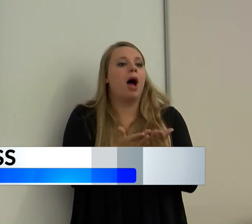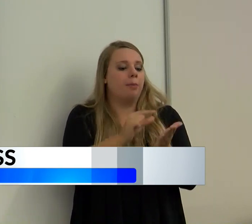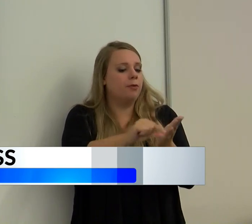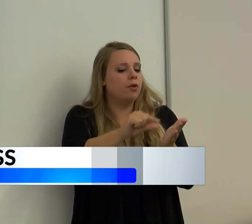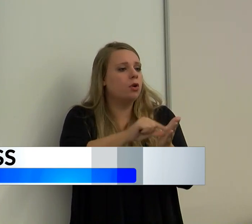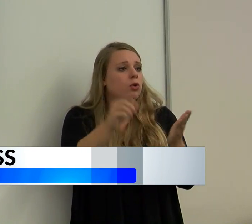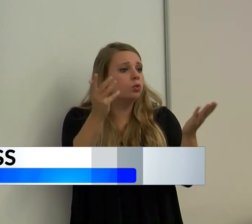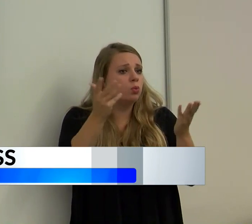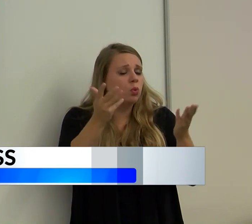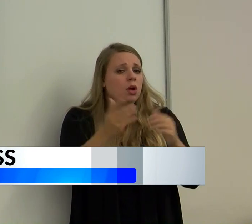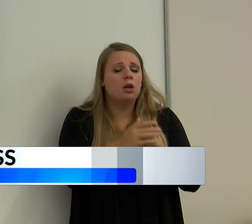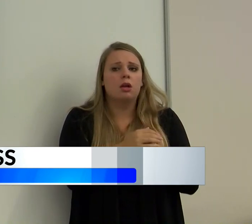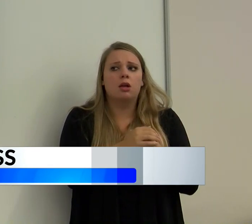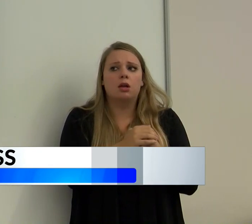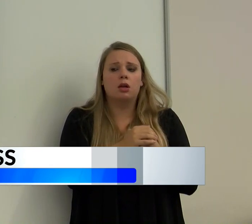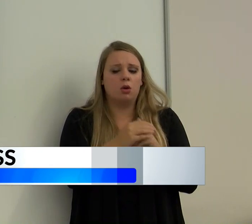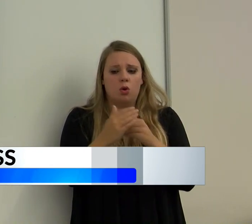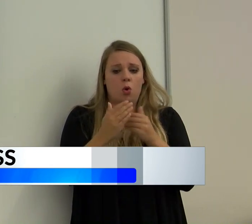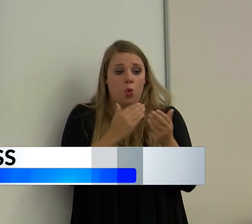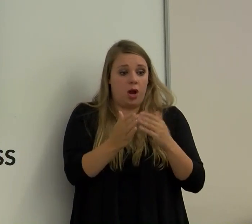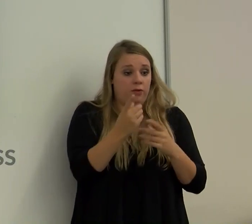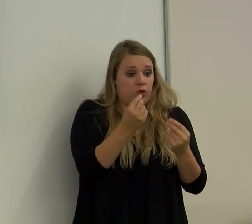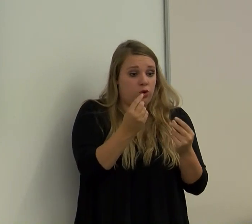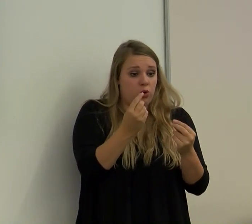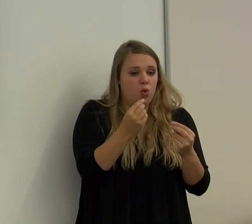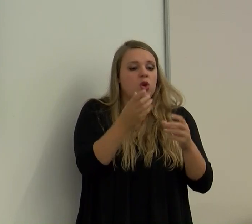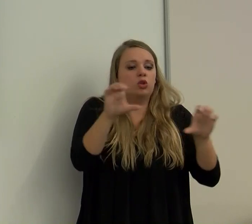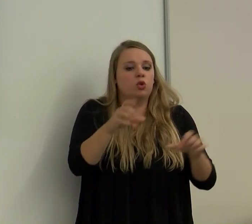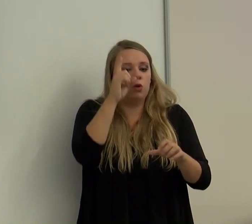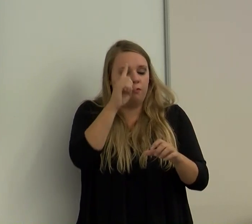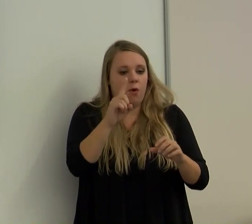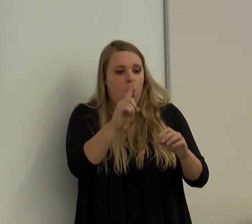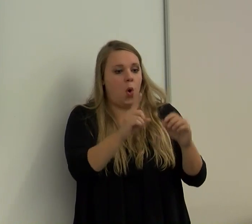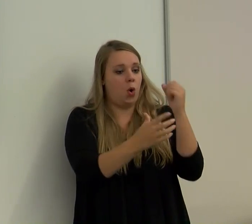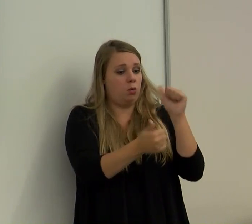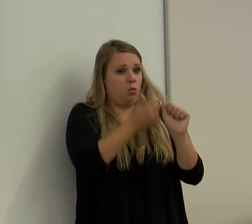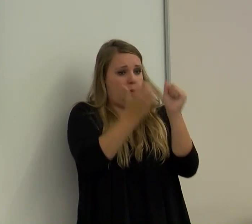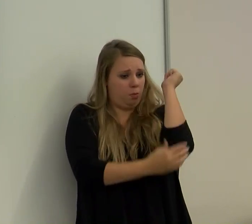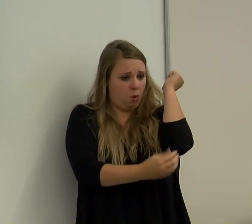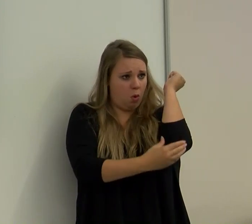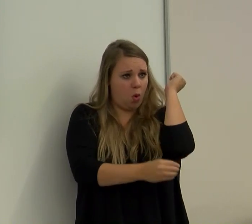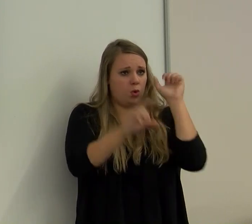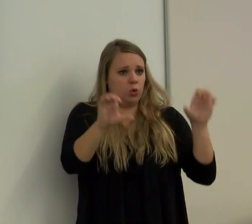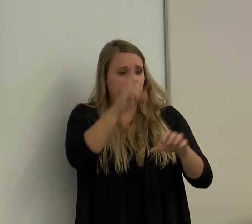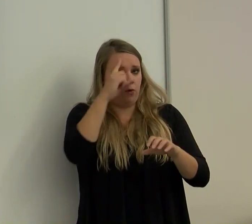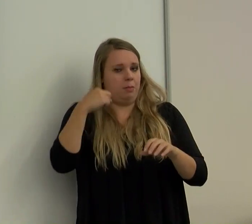was, whatever you do unto the least of these, you also do unto me.